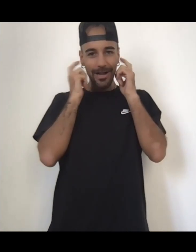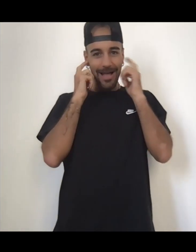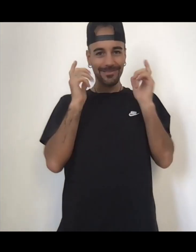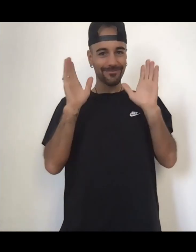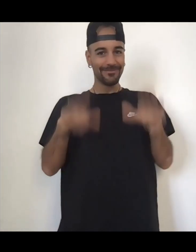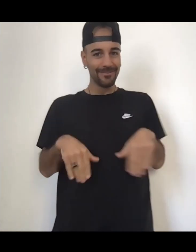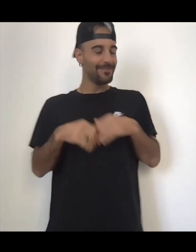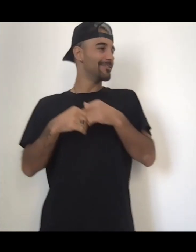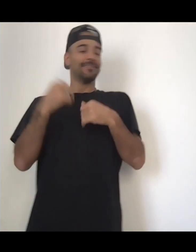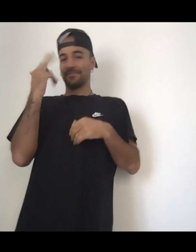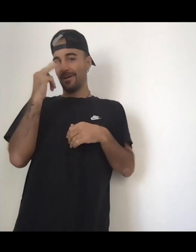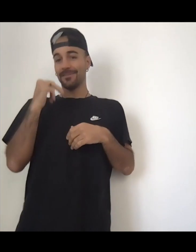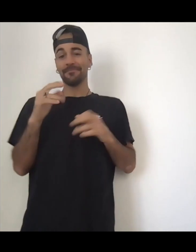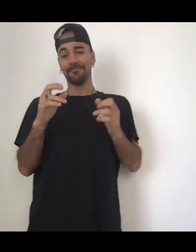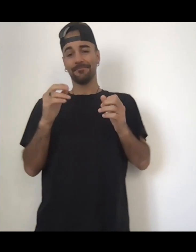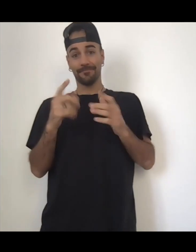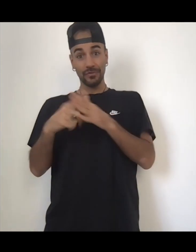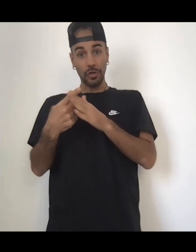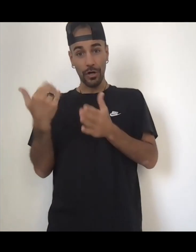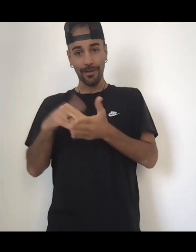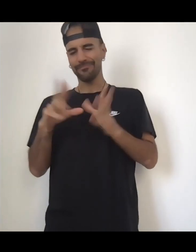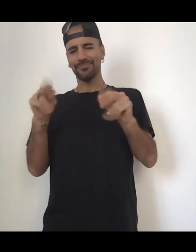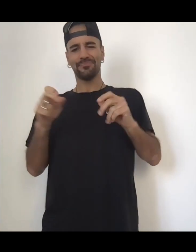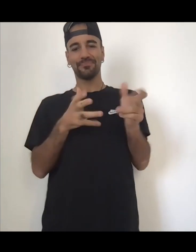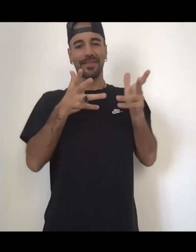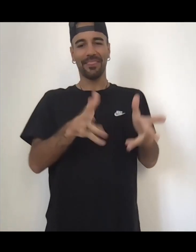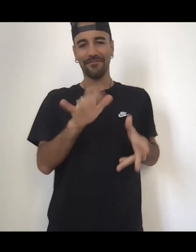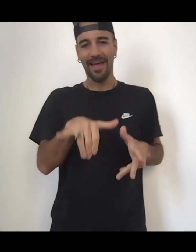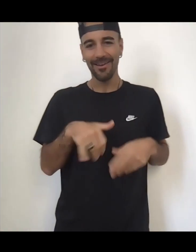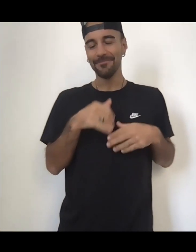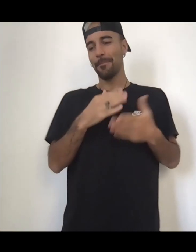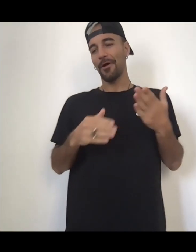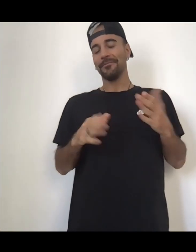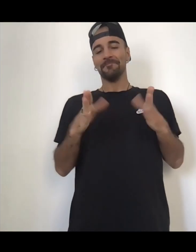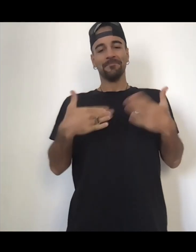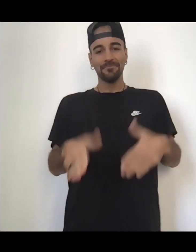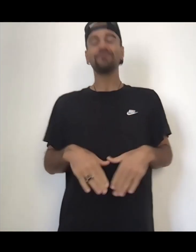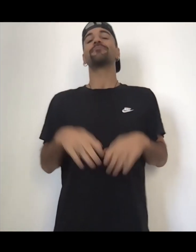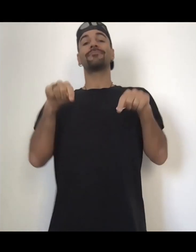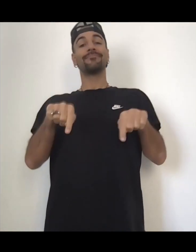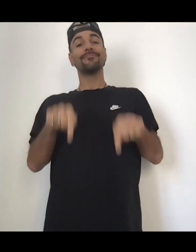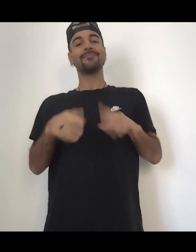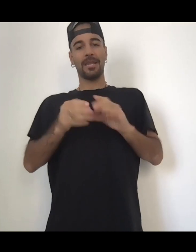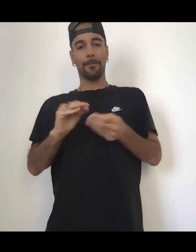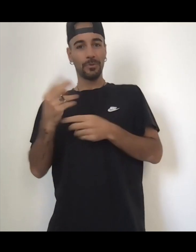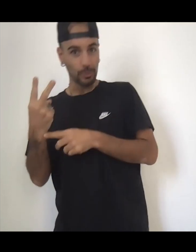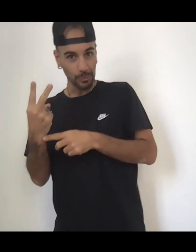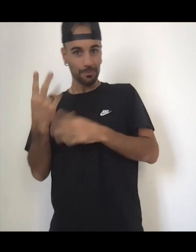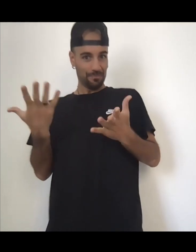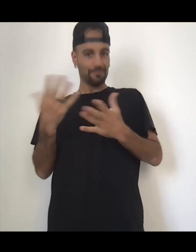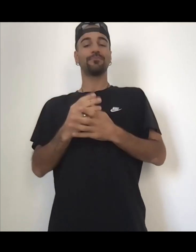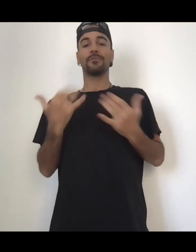Oh my God, that's funny. Okay, I'll just leave that in. Welcome to Middle Ground, episode two. Today we are talking